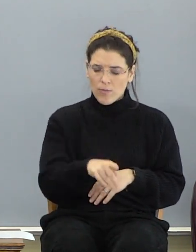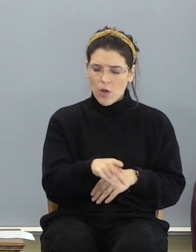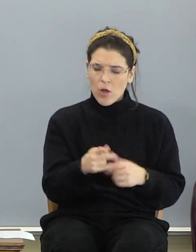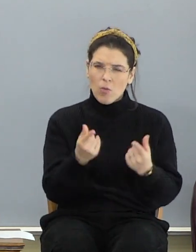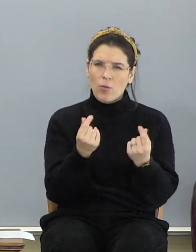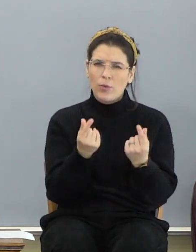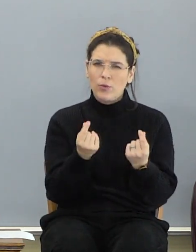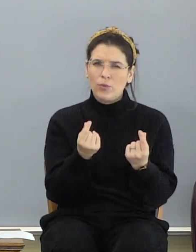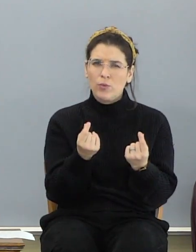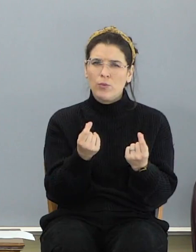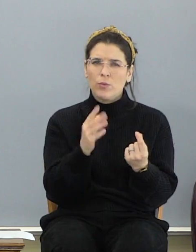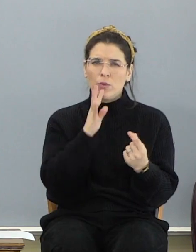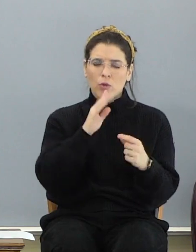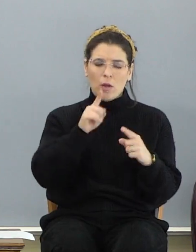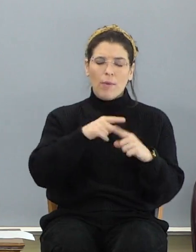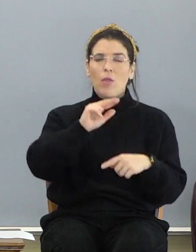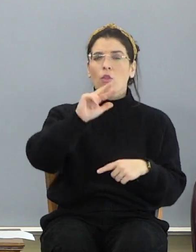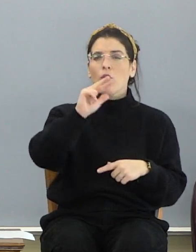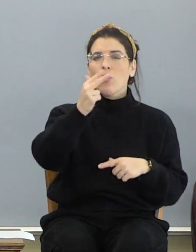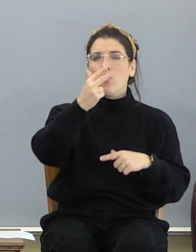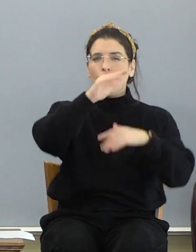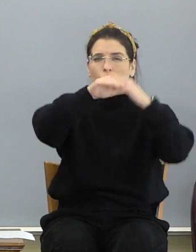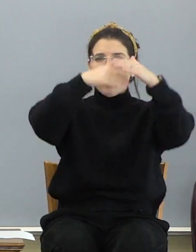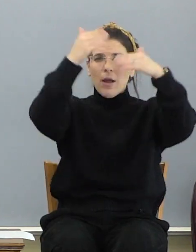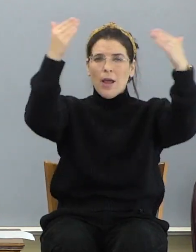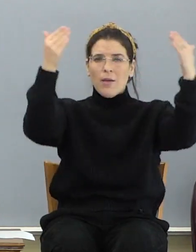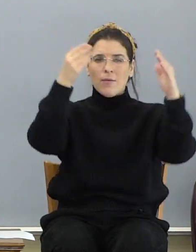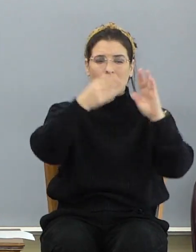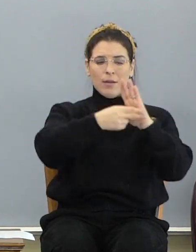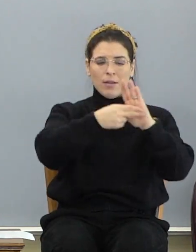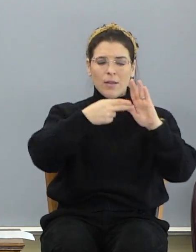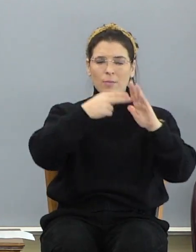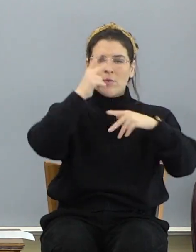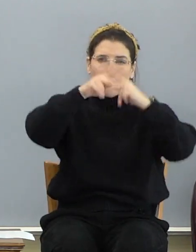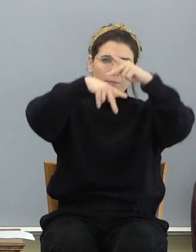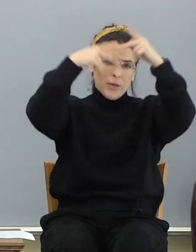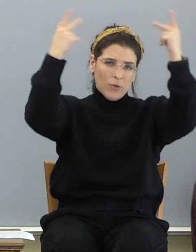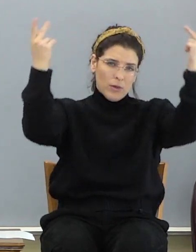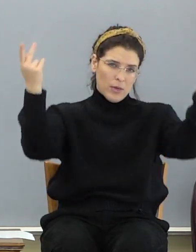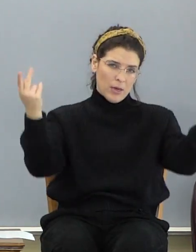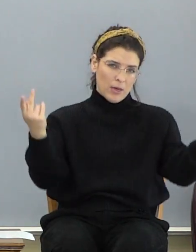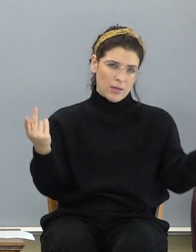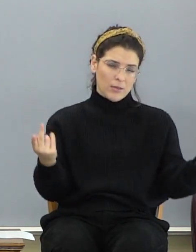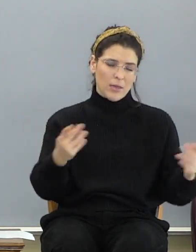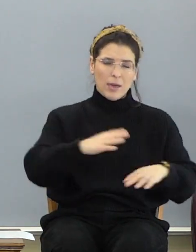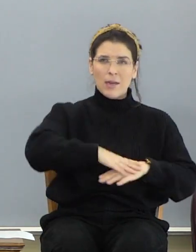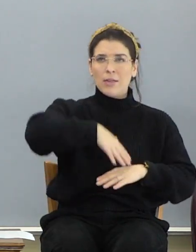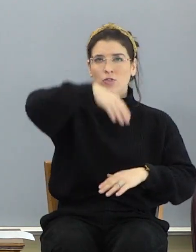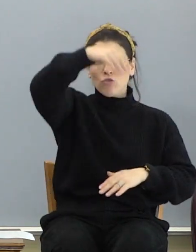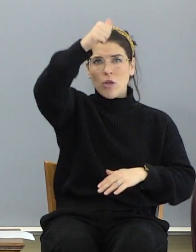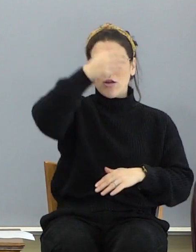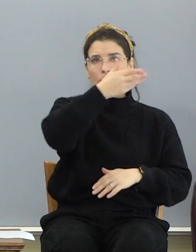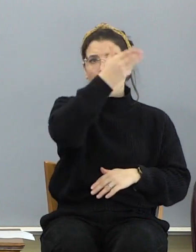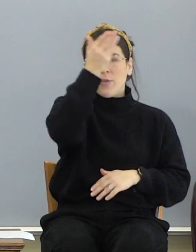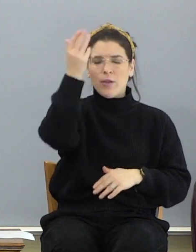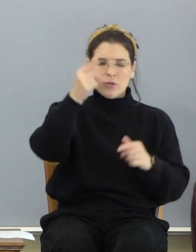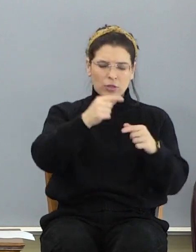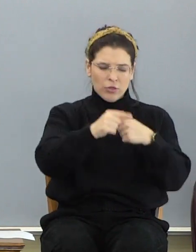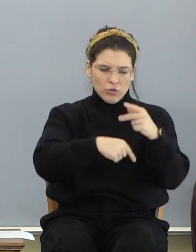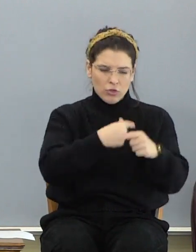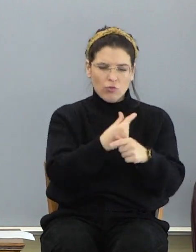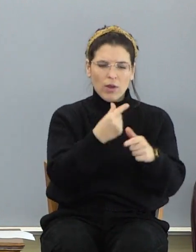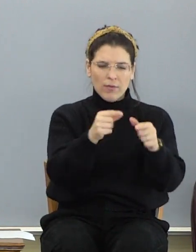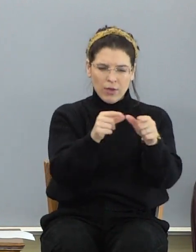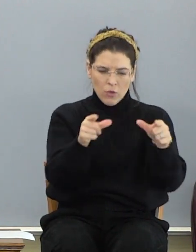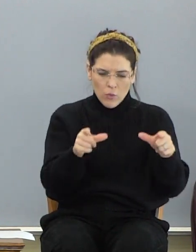the third heaven, calls it paradise. And he's caught up there. It's a geographic location